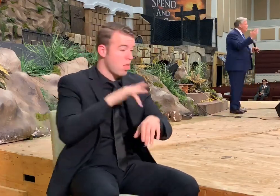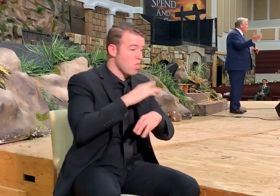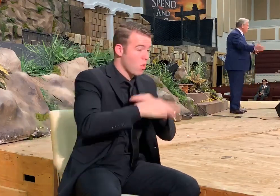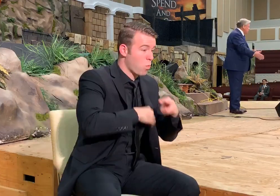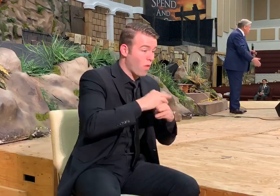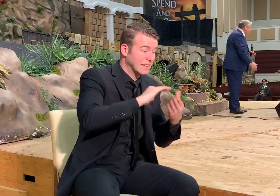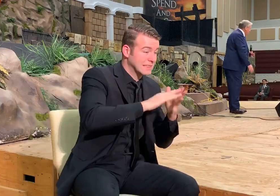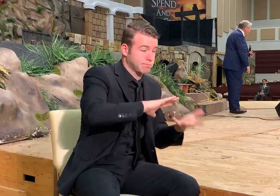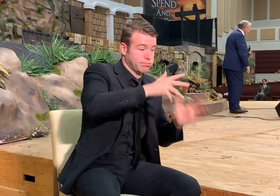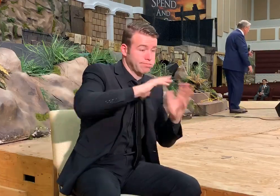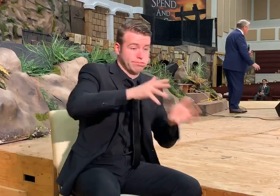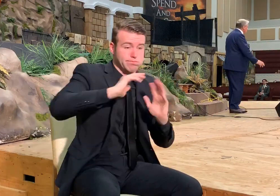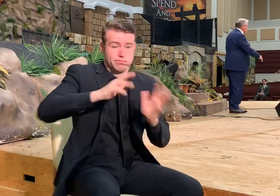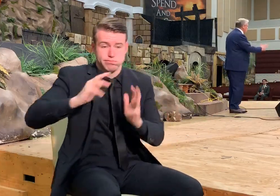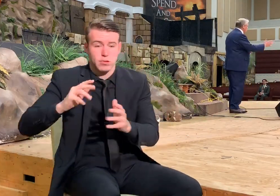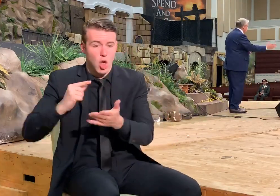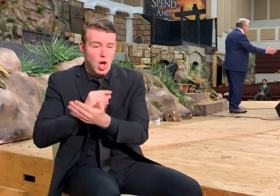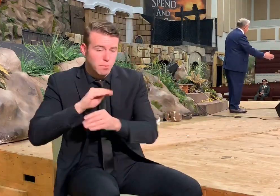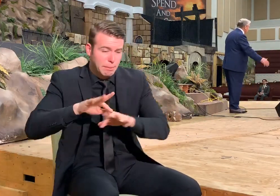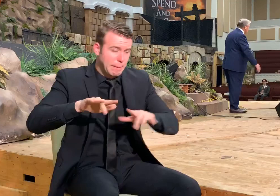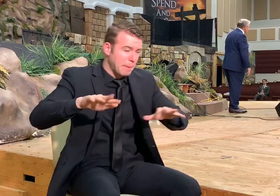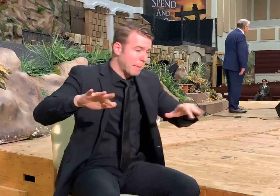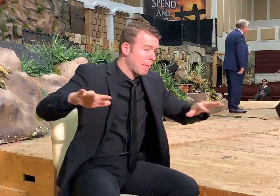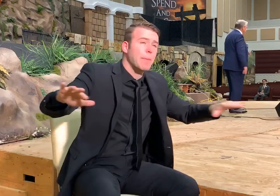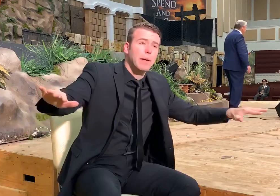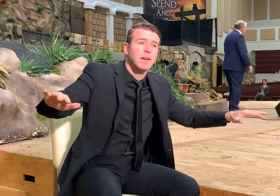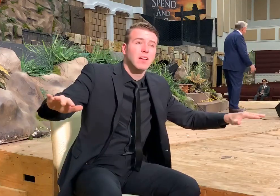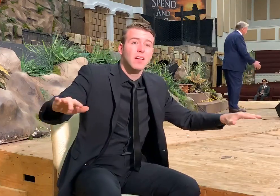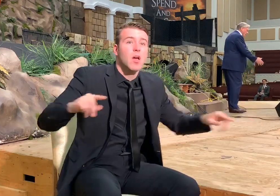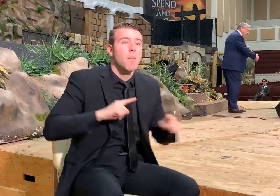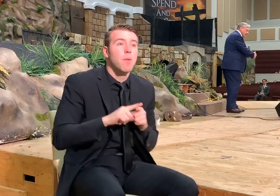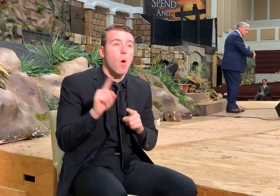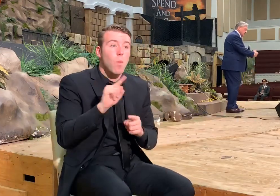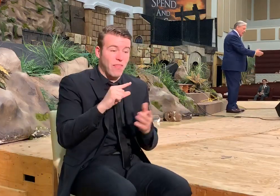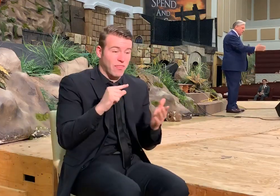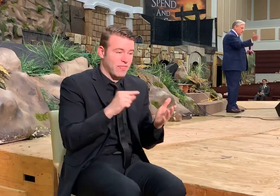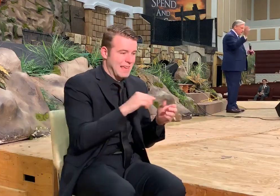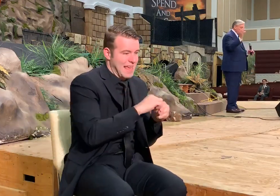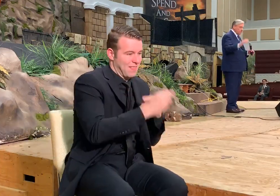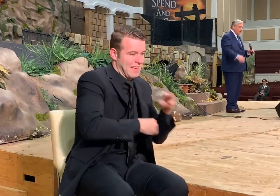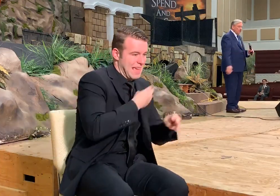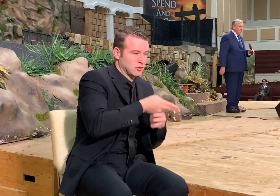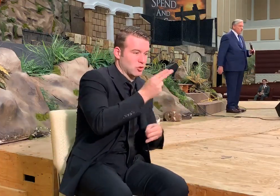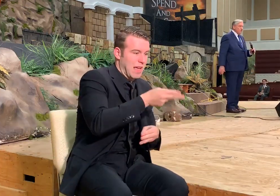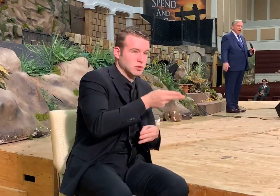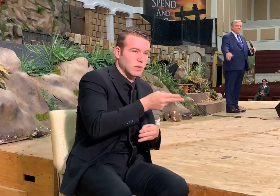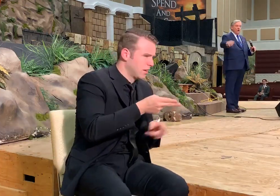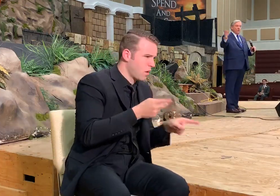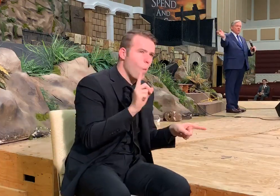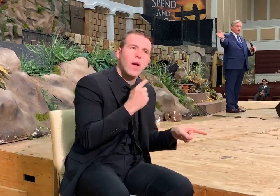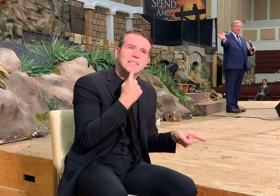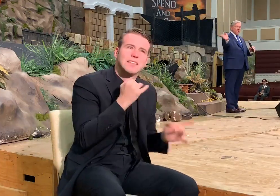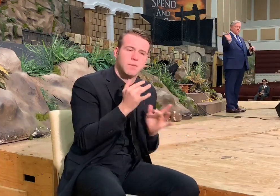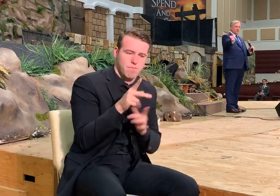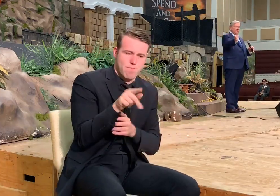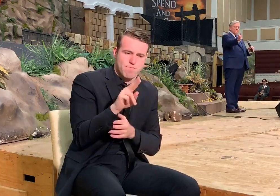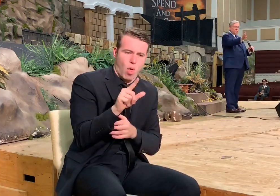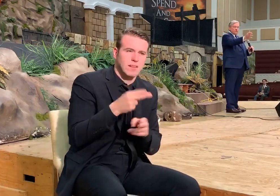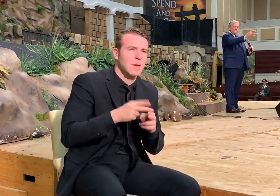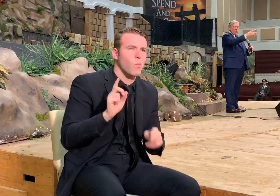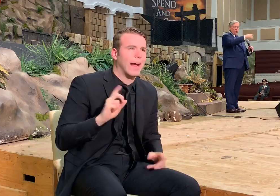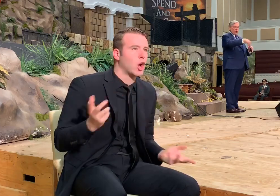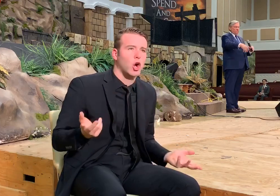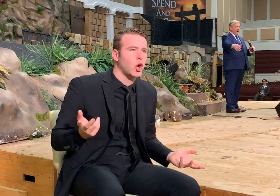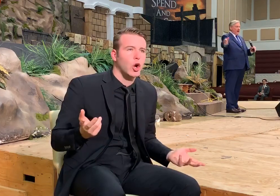And the other Apostles likewise, which you hardly ever hear him even mentioned. And in secular history, it's like the whole of secular